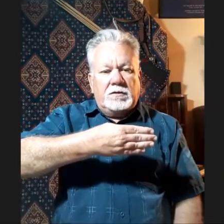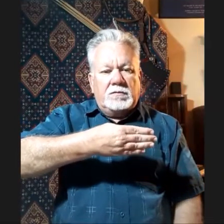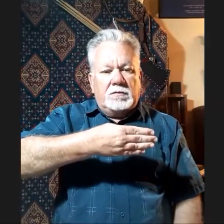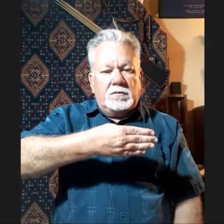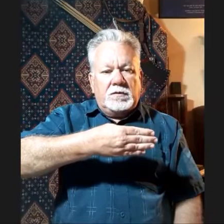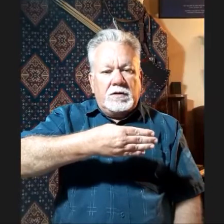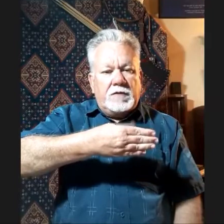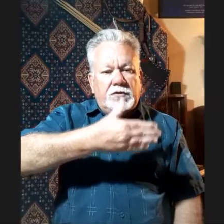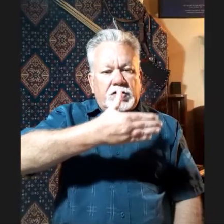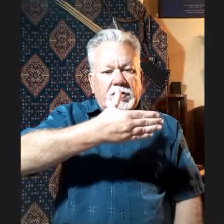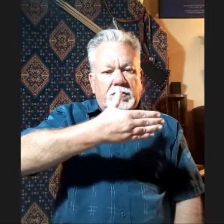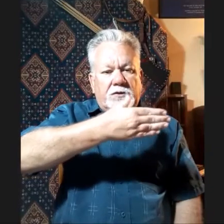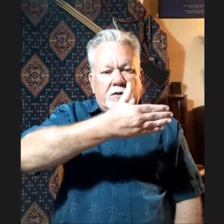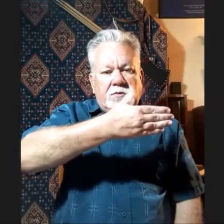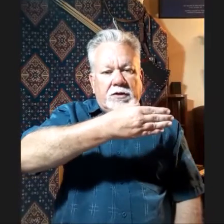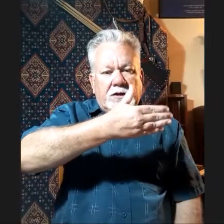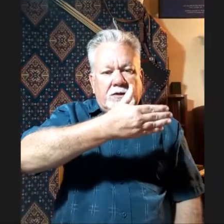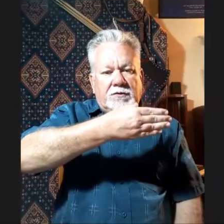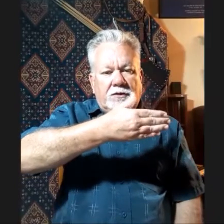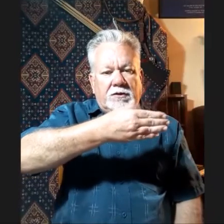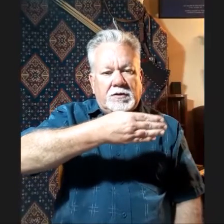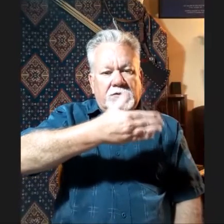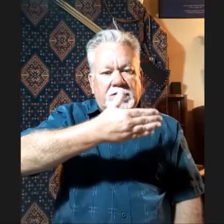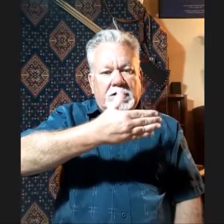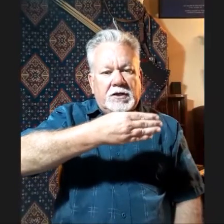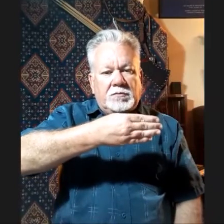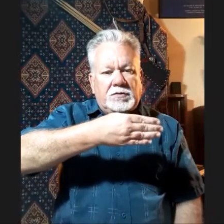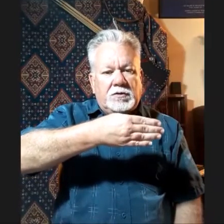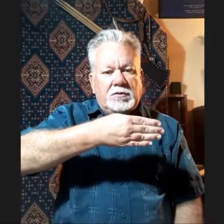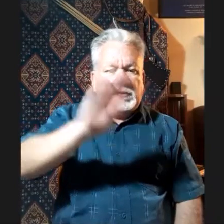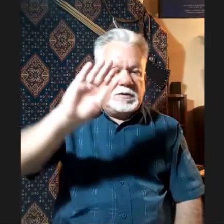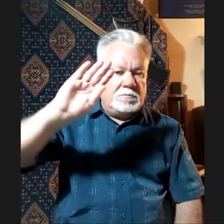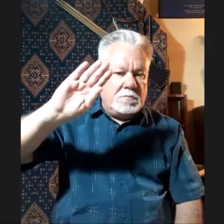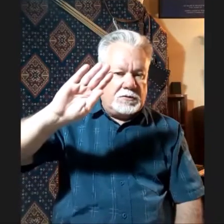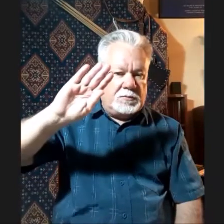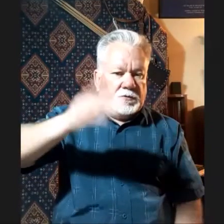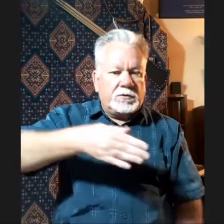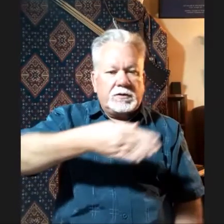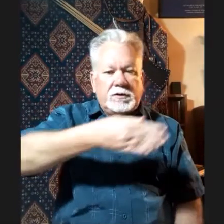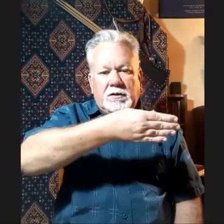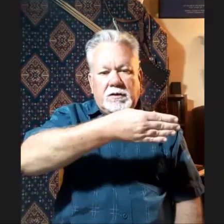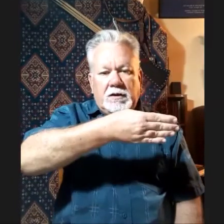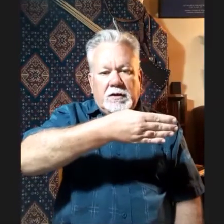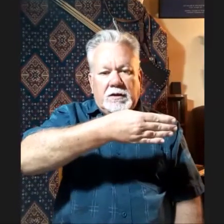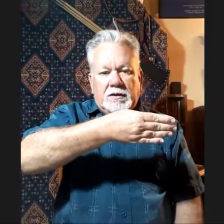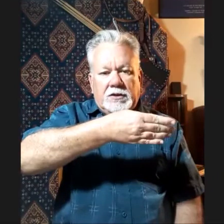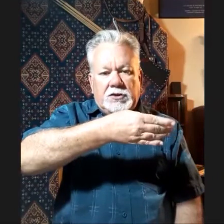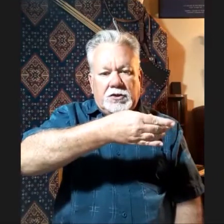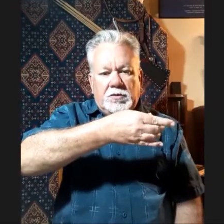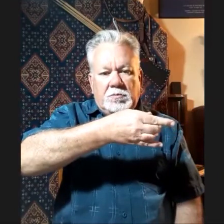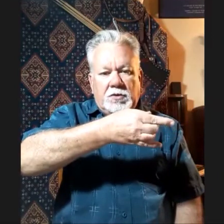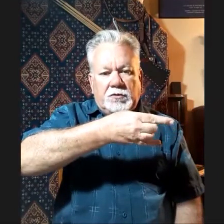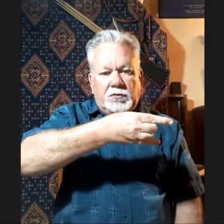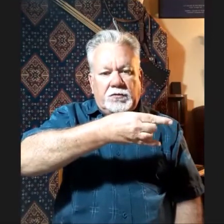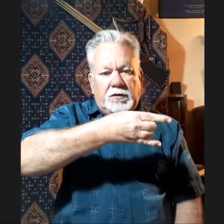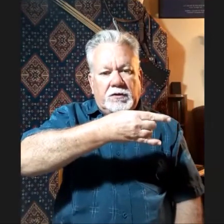They never show the thumb. You can't see the thumb sticking up. So the thumb must be folded in. They show the middle two fingers